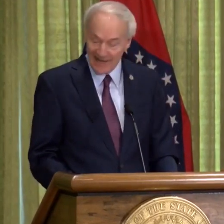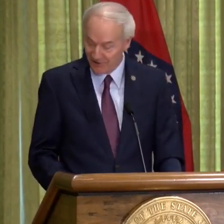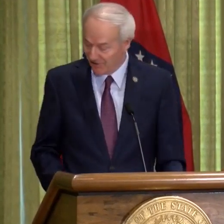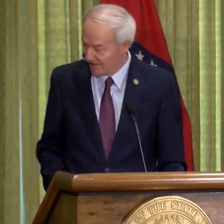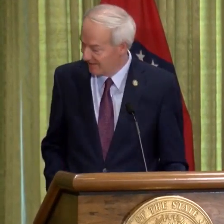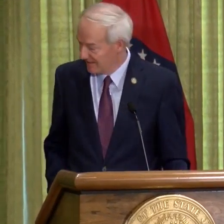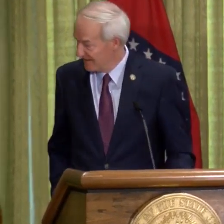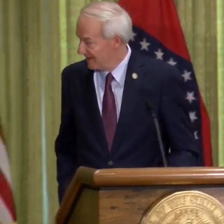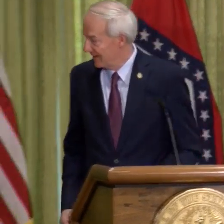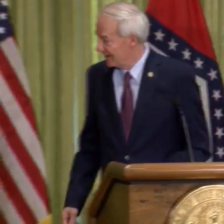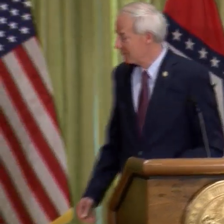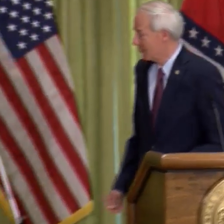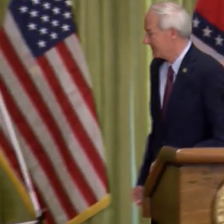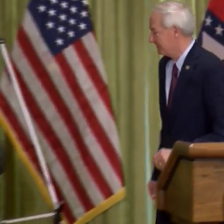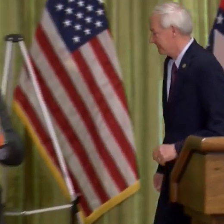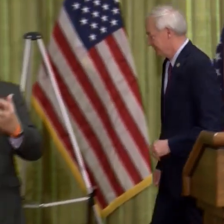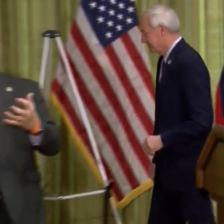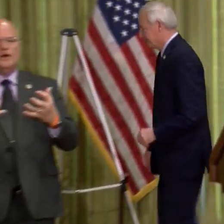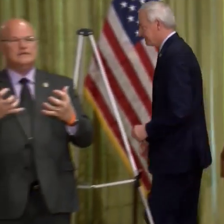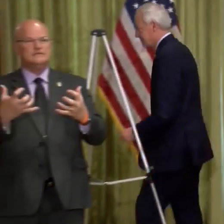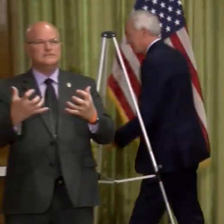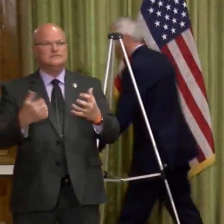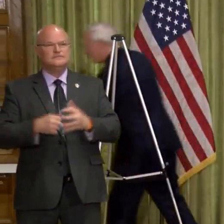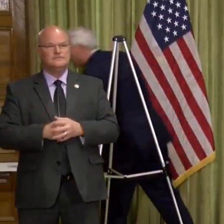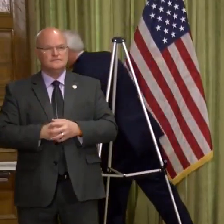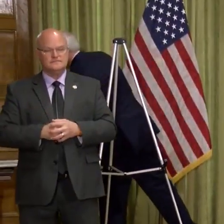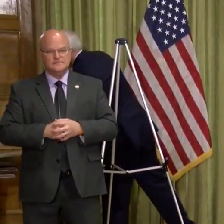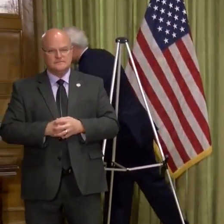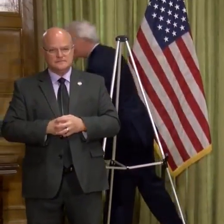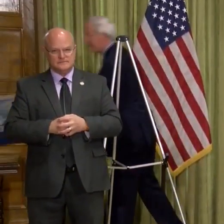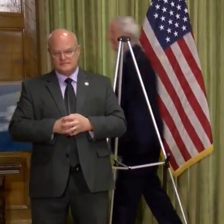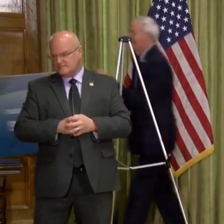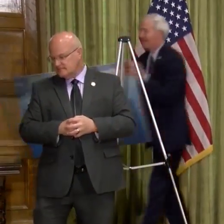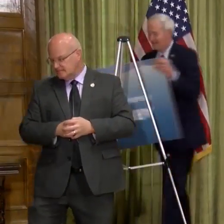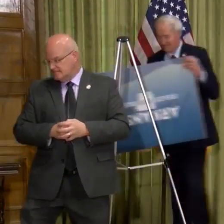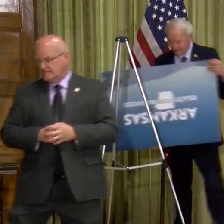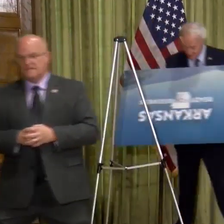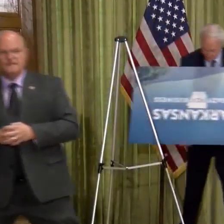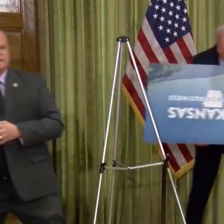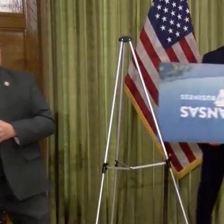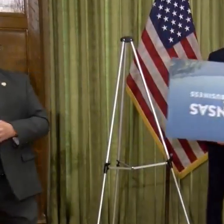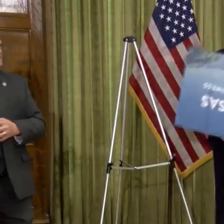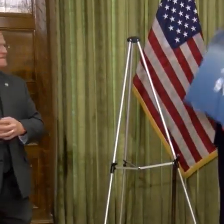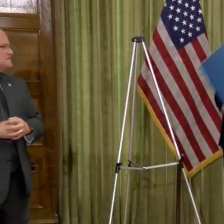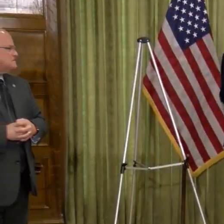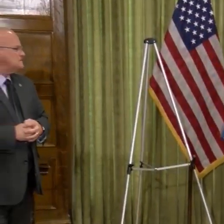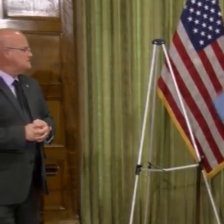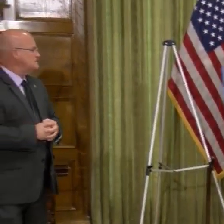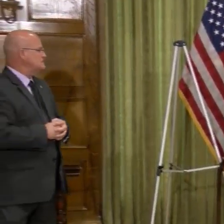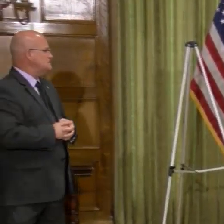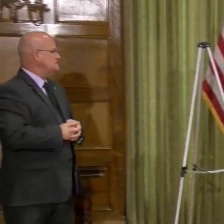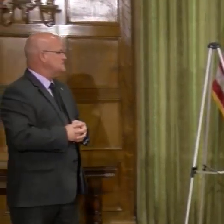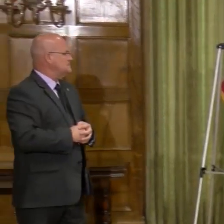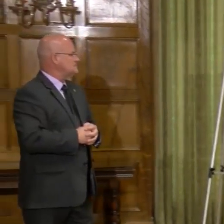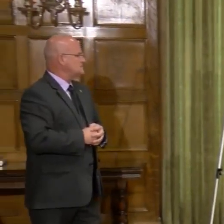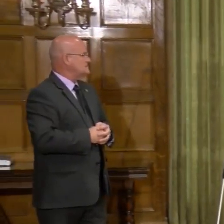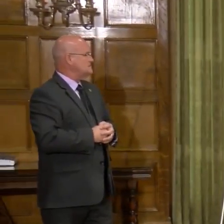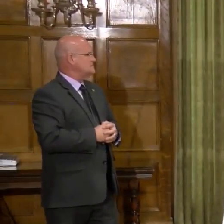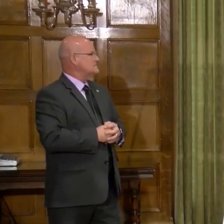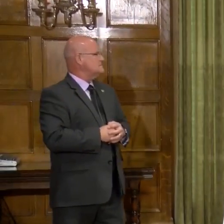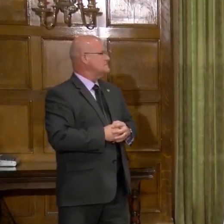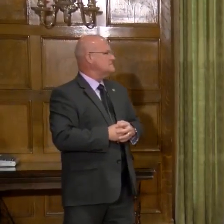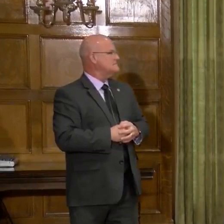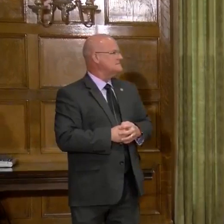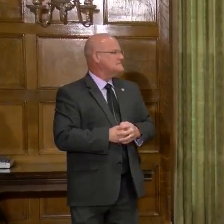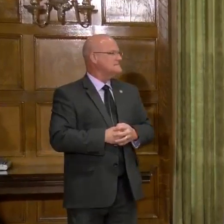And then lastly, I did want to show